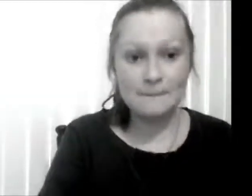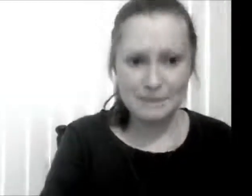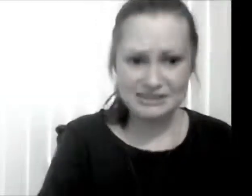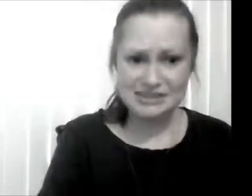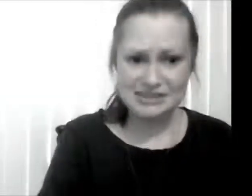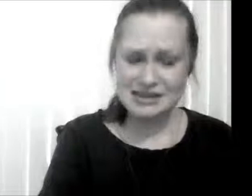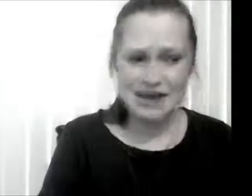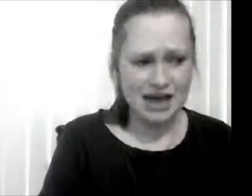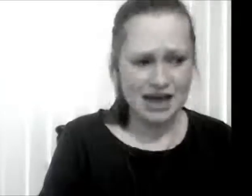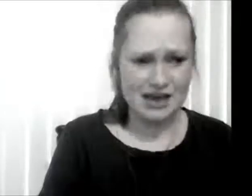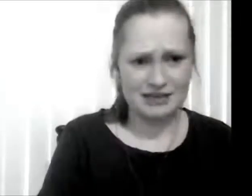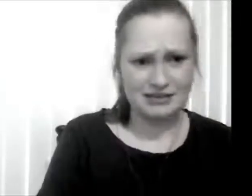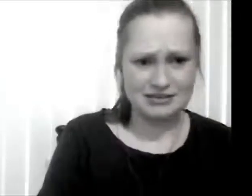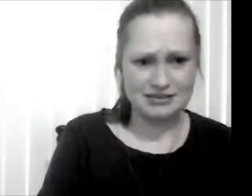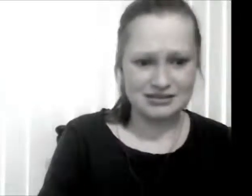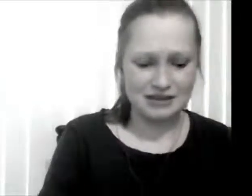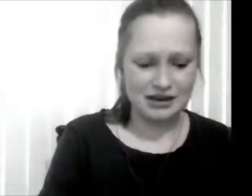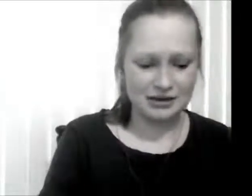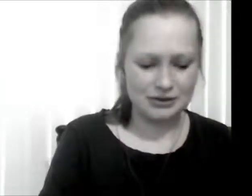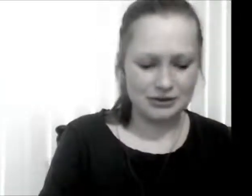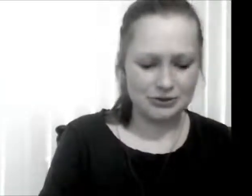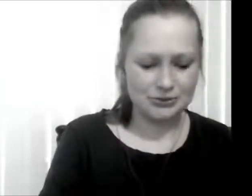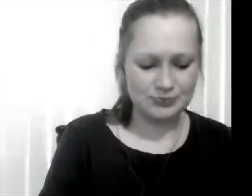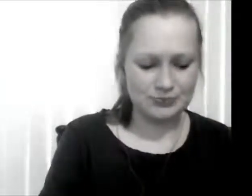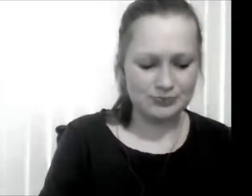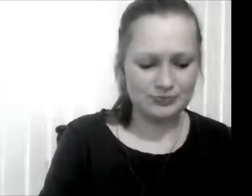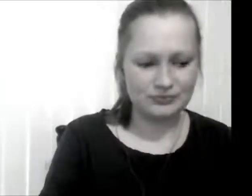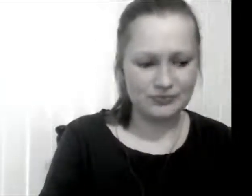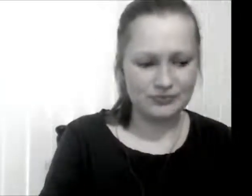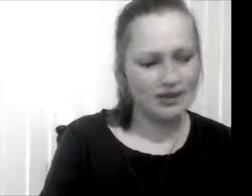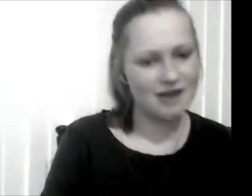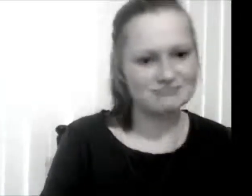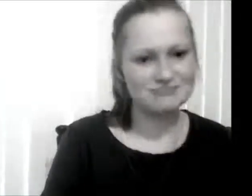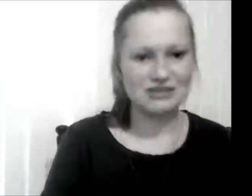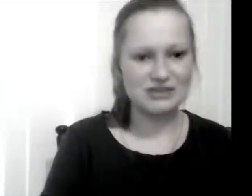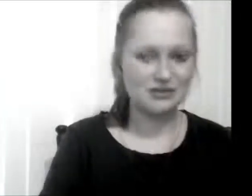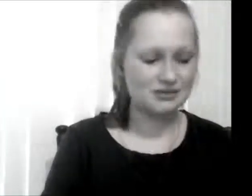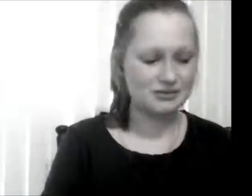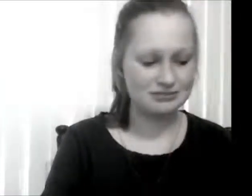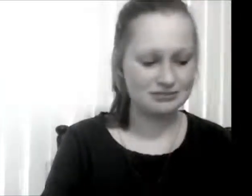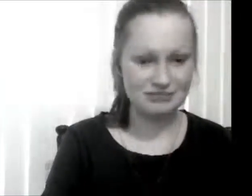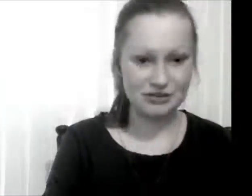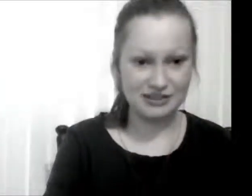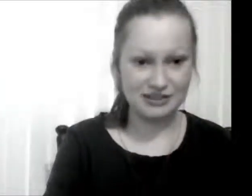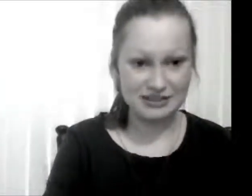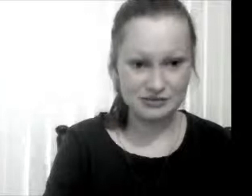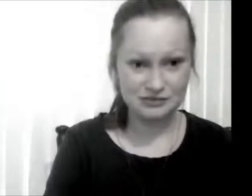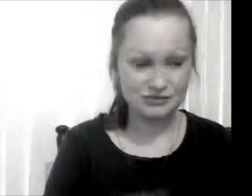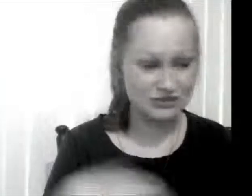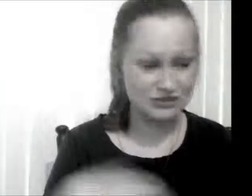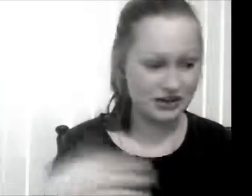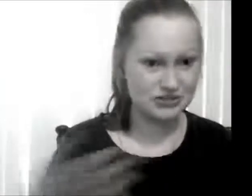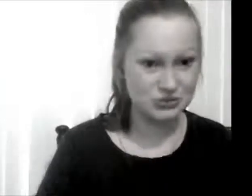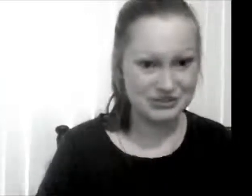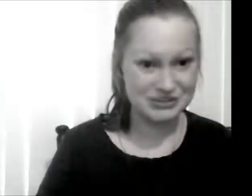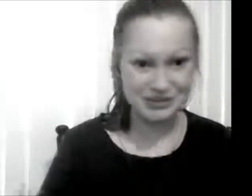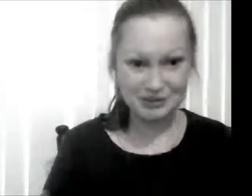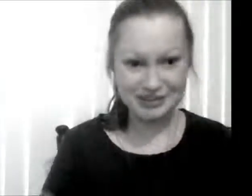But yes. Um yeah. So hopefully that's helpful. If you guys do it tell me.